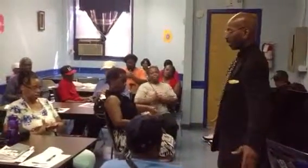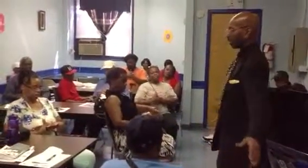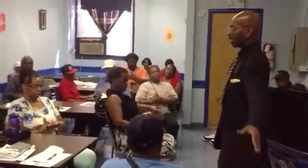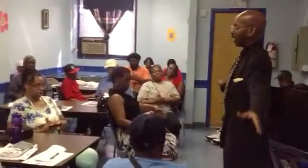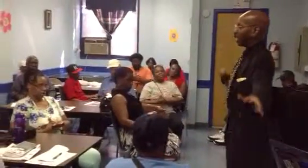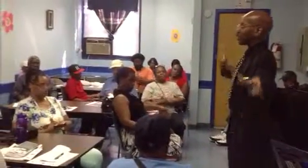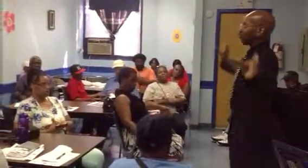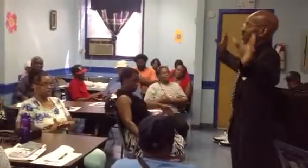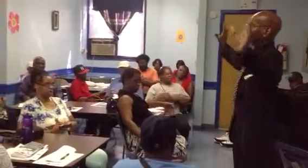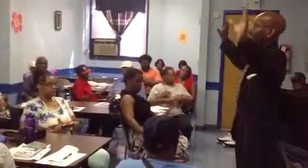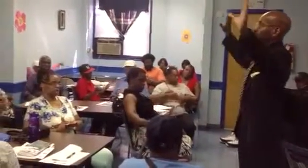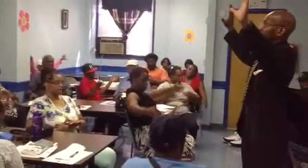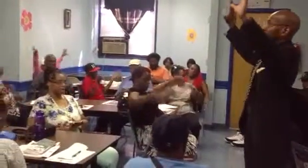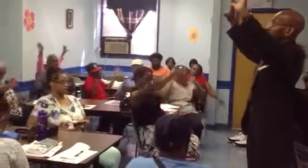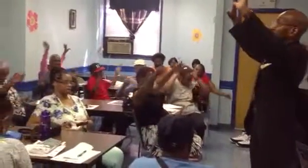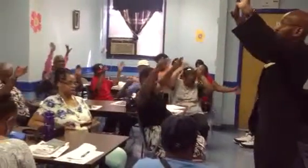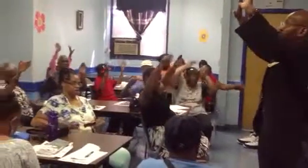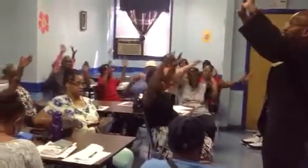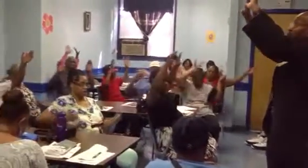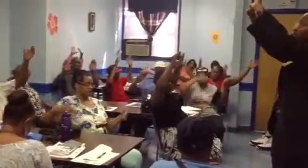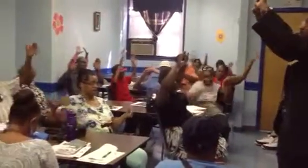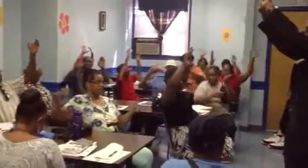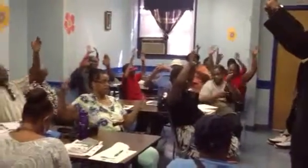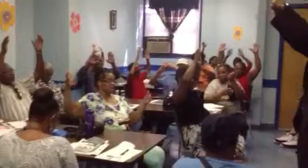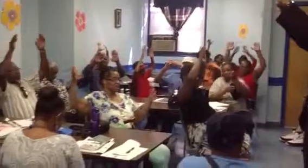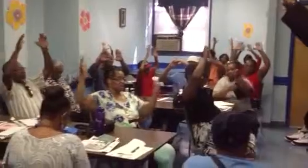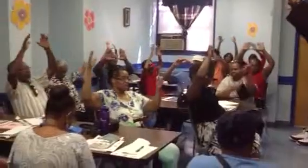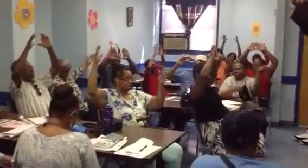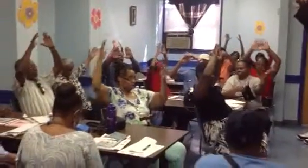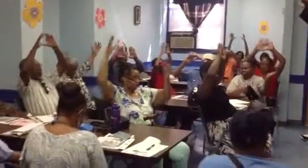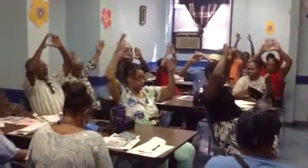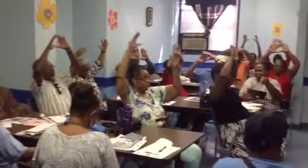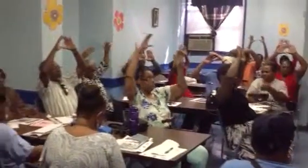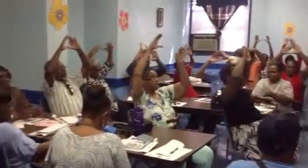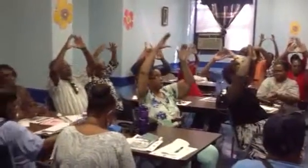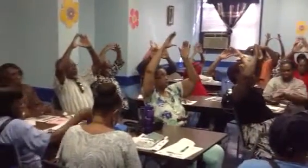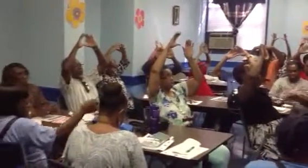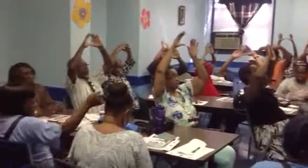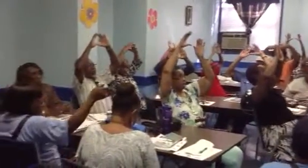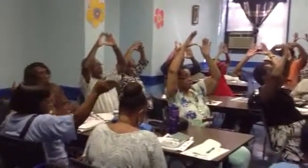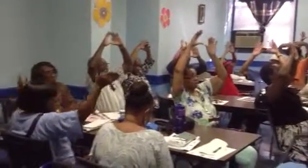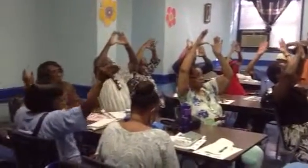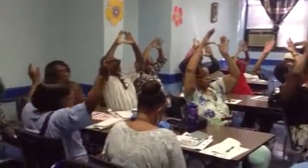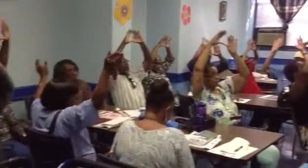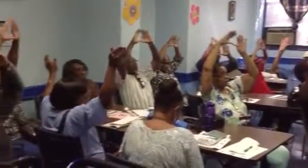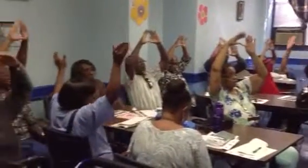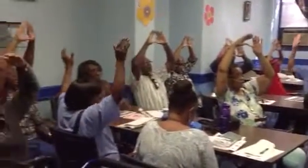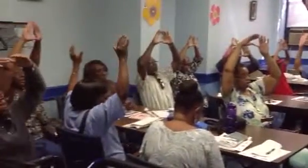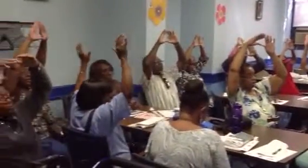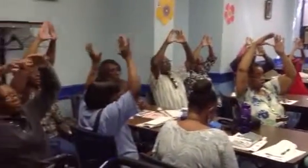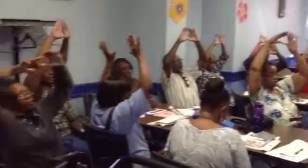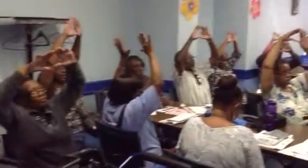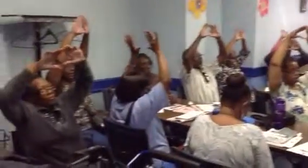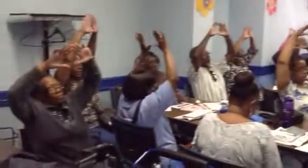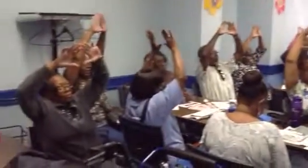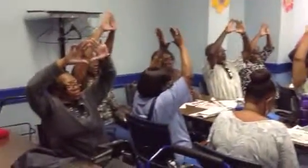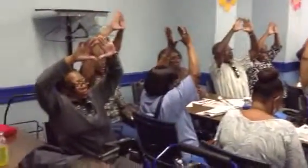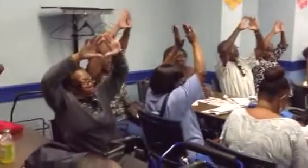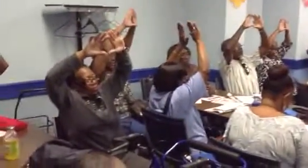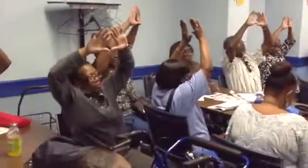bring your hands over your head until your thumb and your point is formed a triangle. So bring your point is together and your thumb together